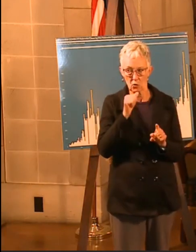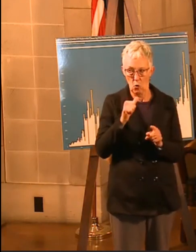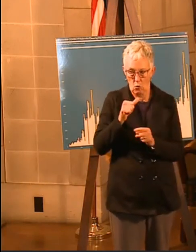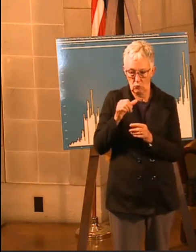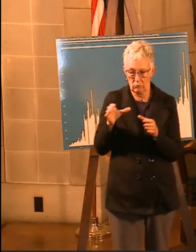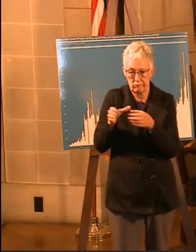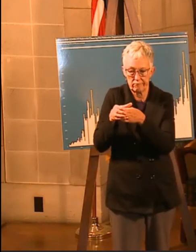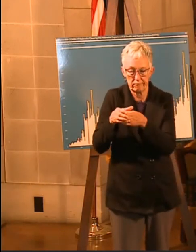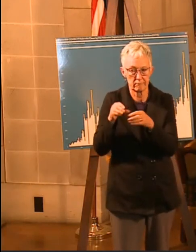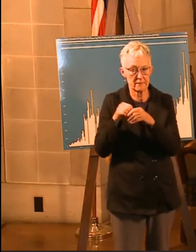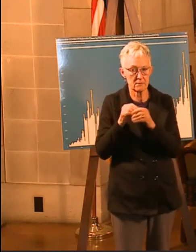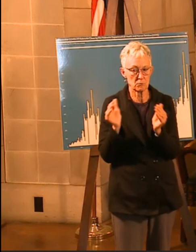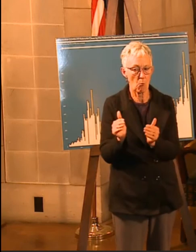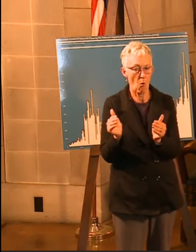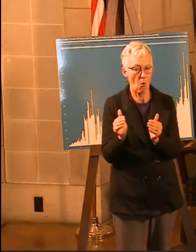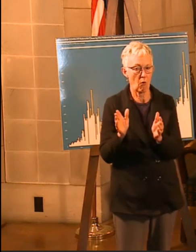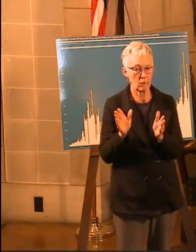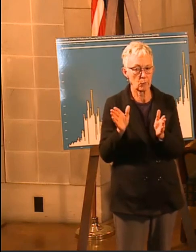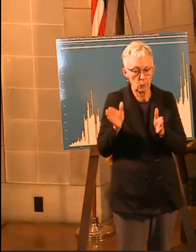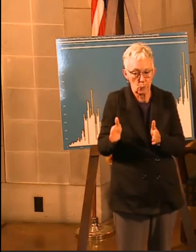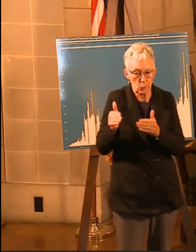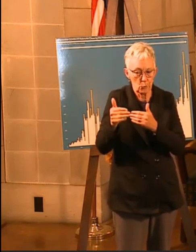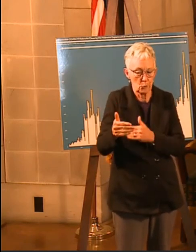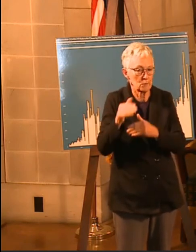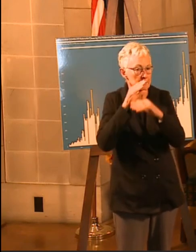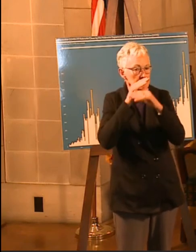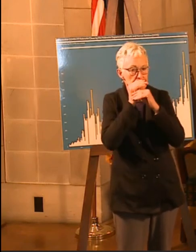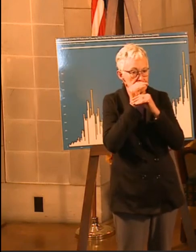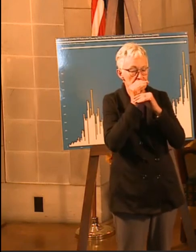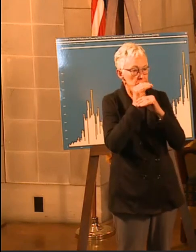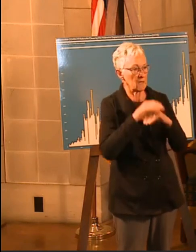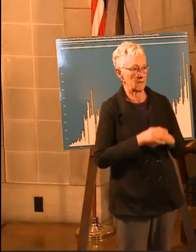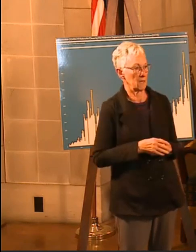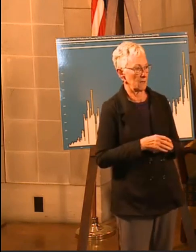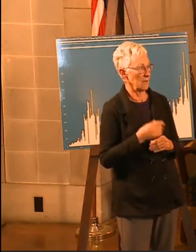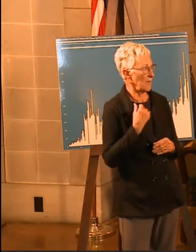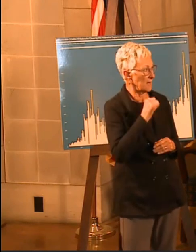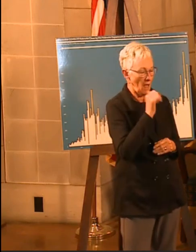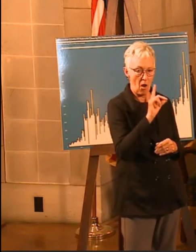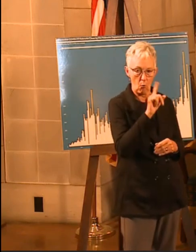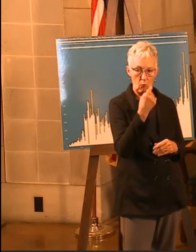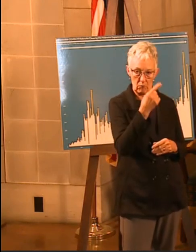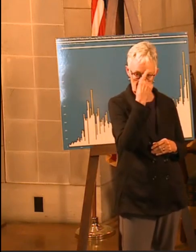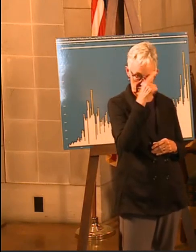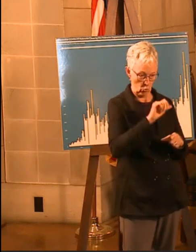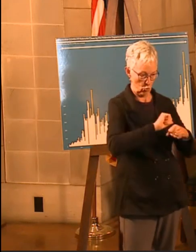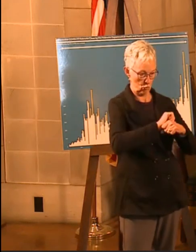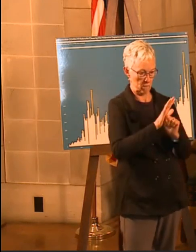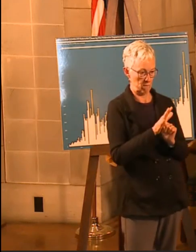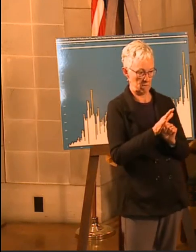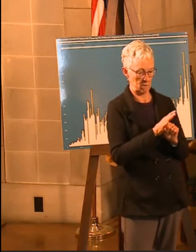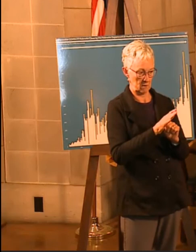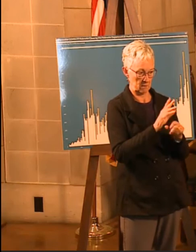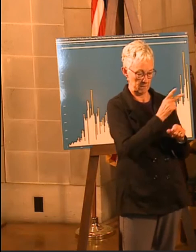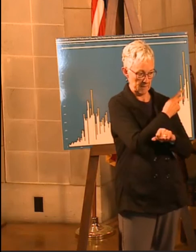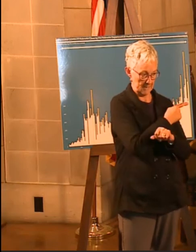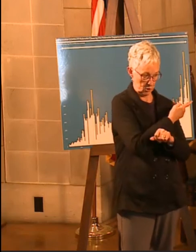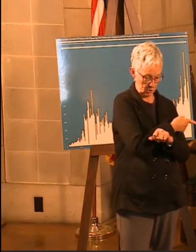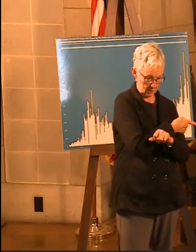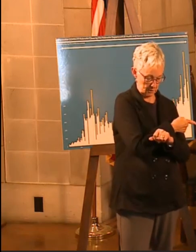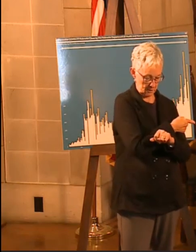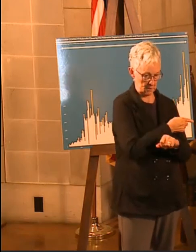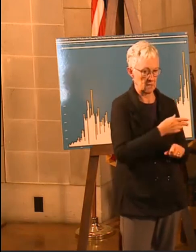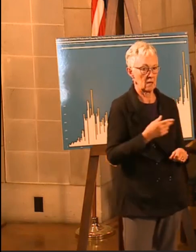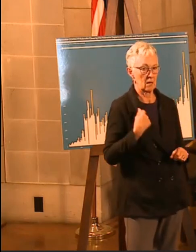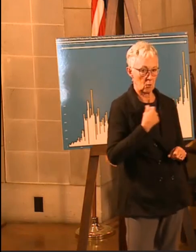people who are coronavirus patients, right? We're talking a lot about coronavirus patients, but think about it. If a hospital runs out of space because